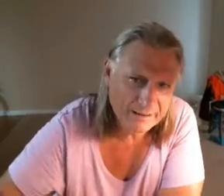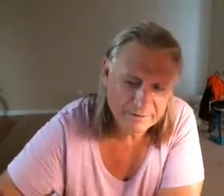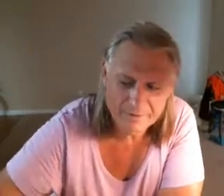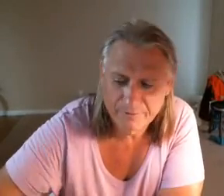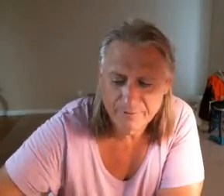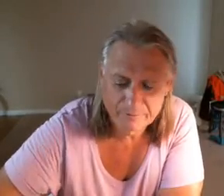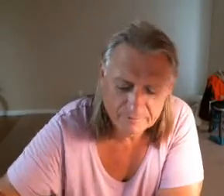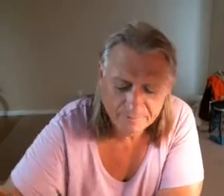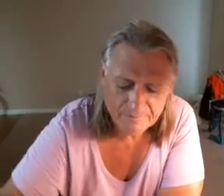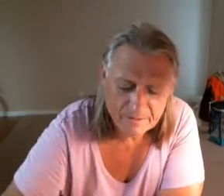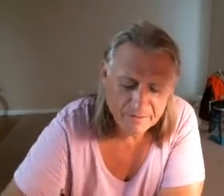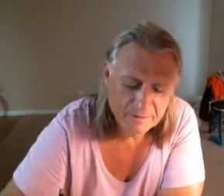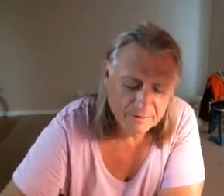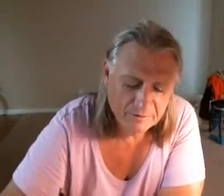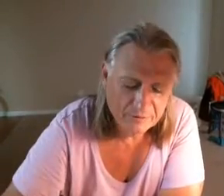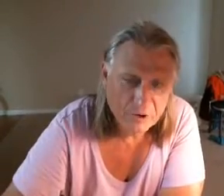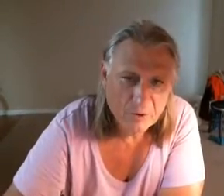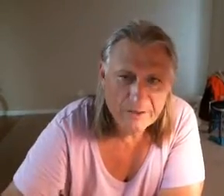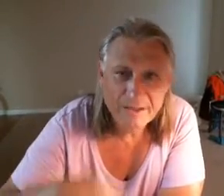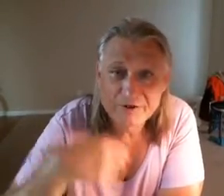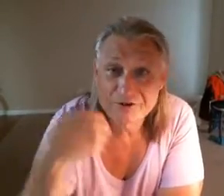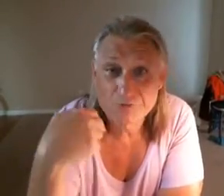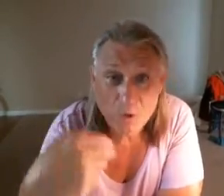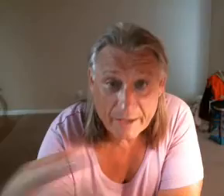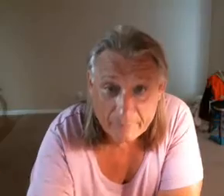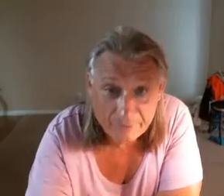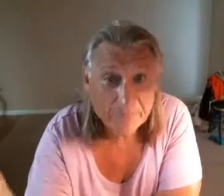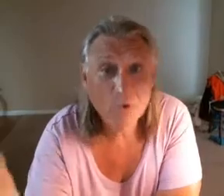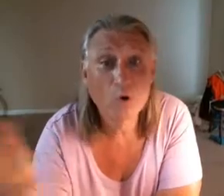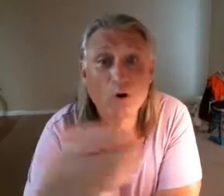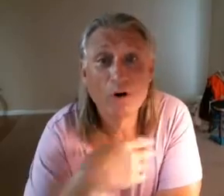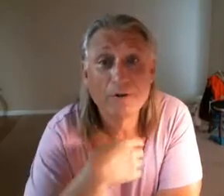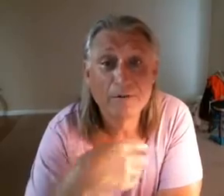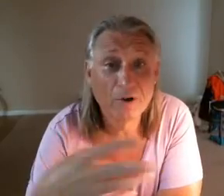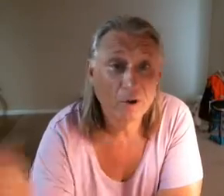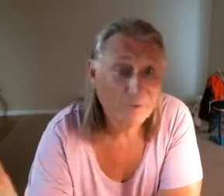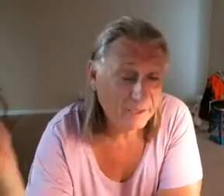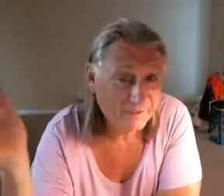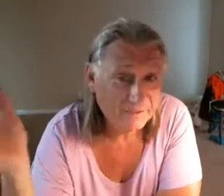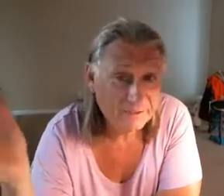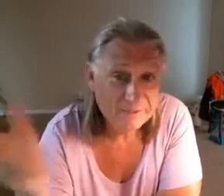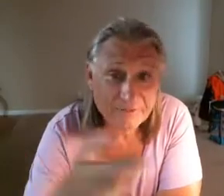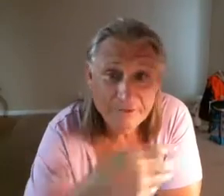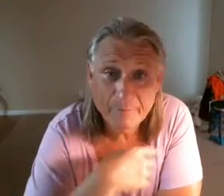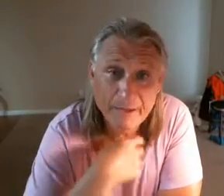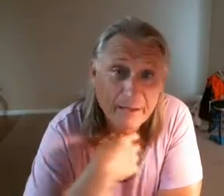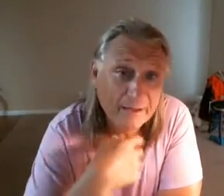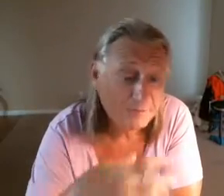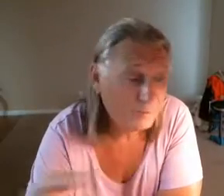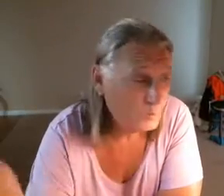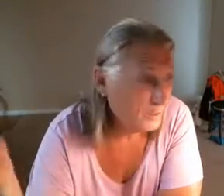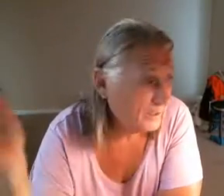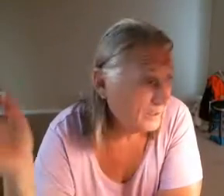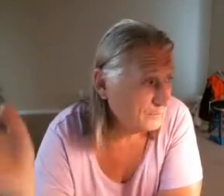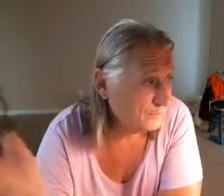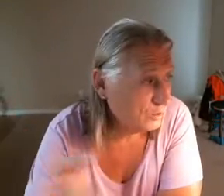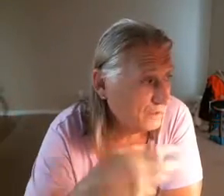I don't know so then I just swam some more you know nice and easy back and forth back and forth